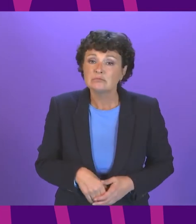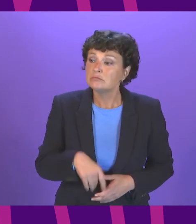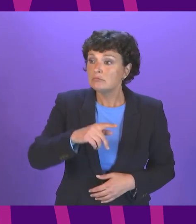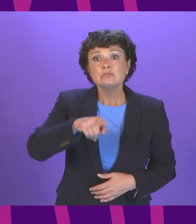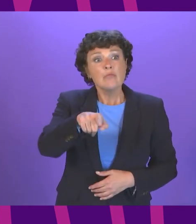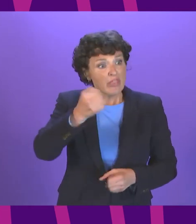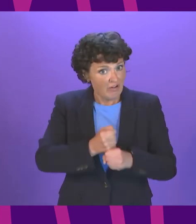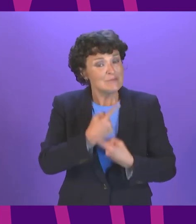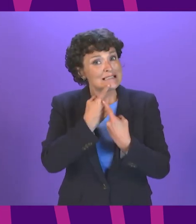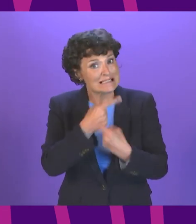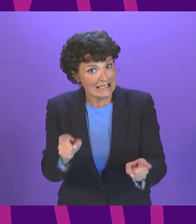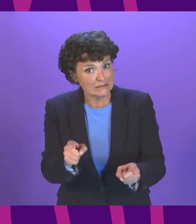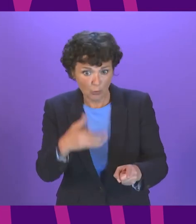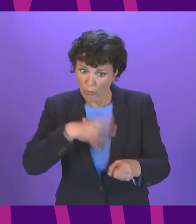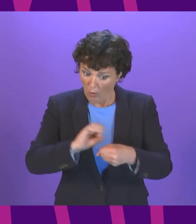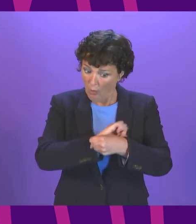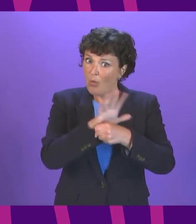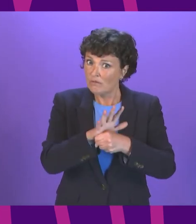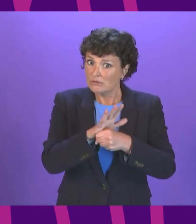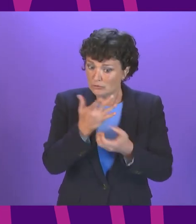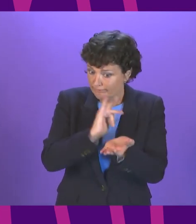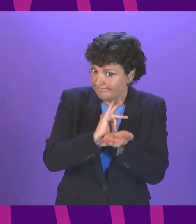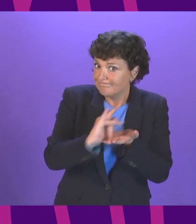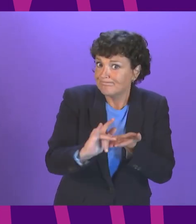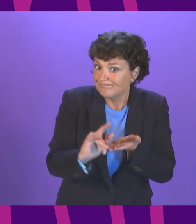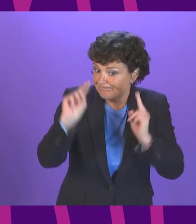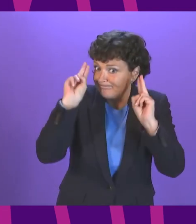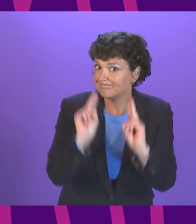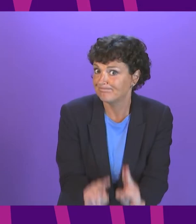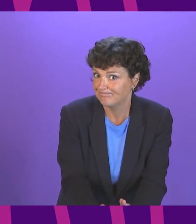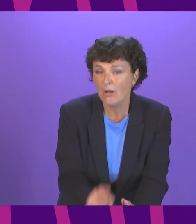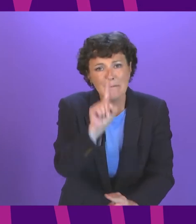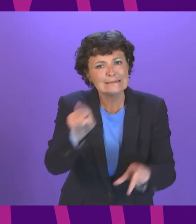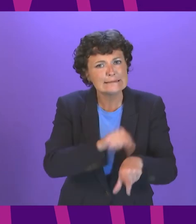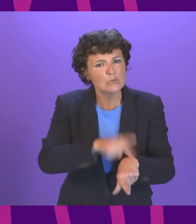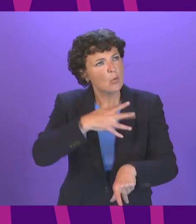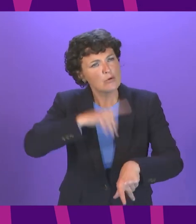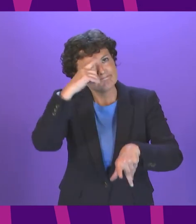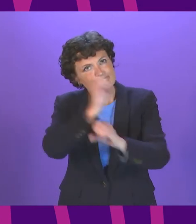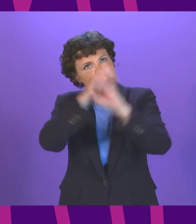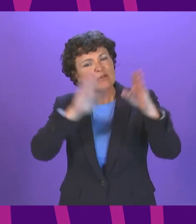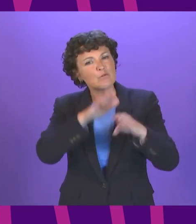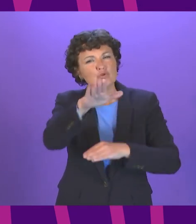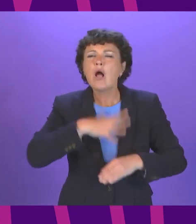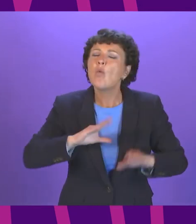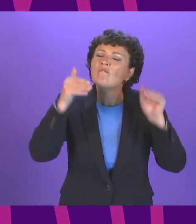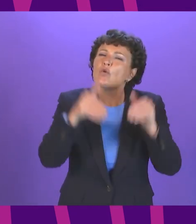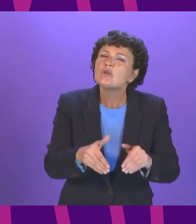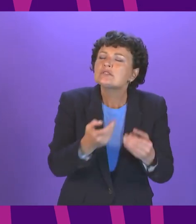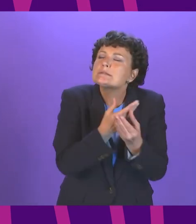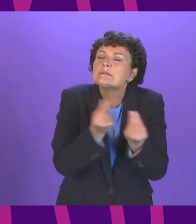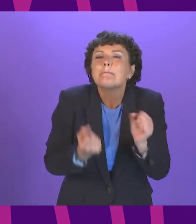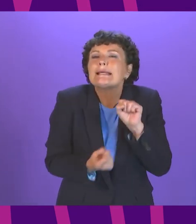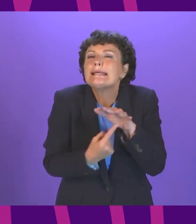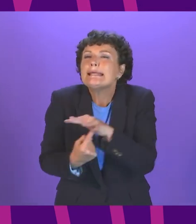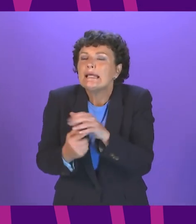but also on sustainable recovery looking to the future I want to focus on a few key areas as we